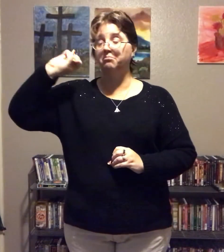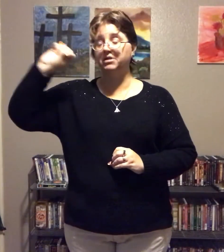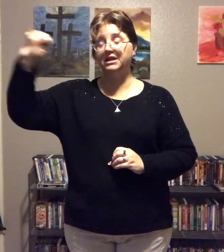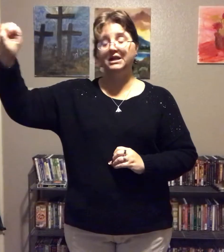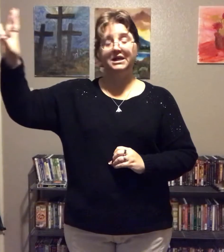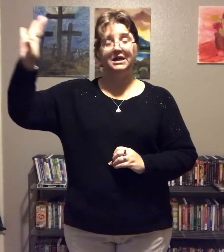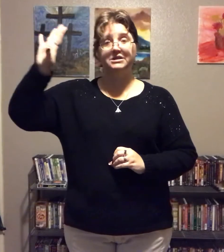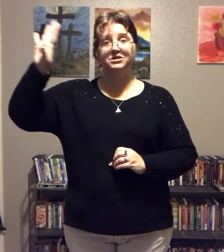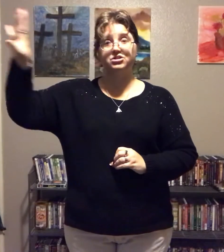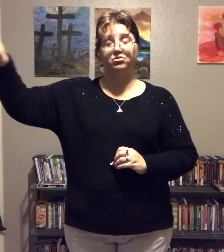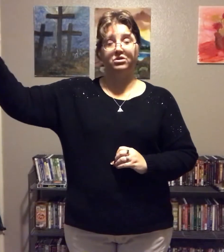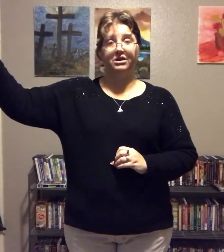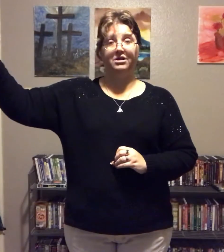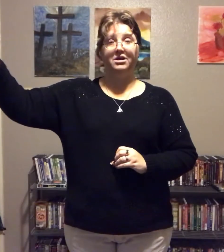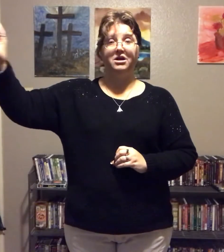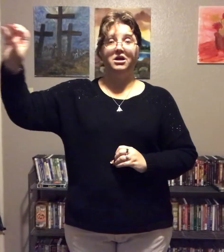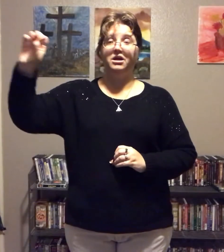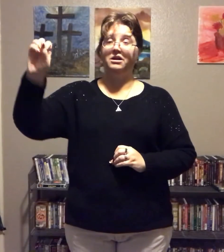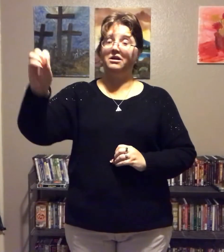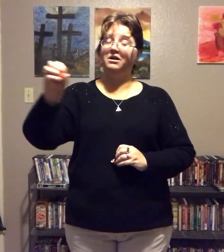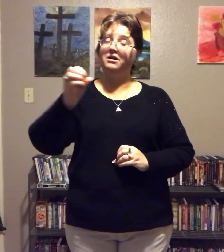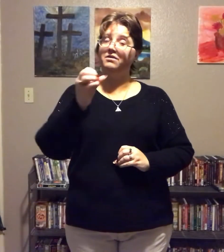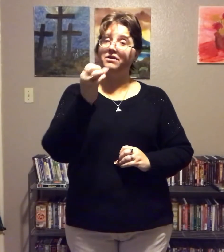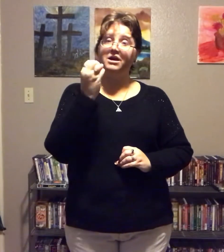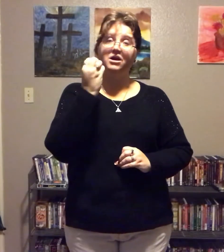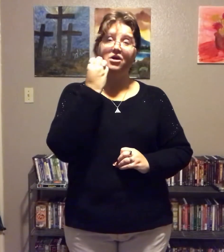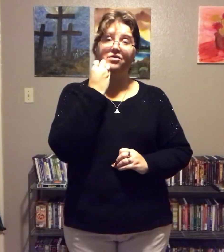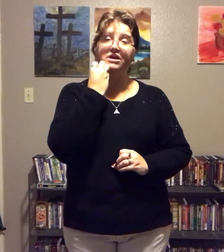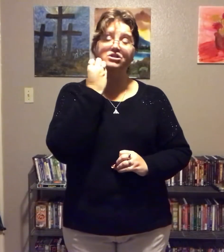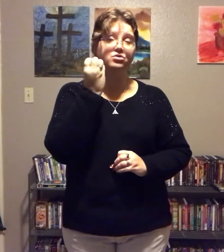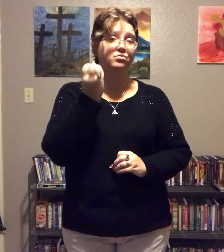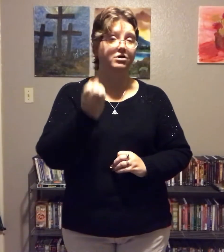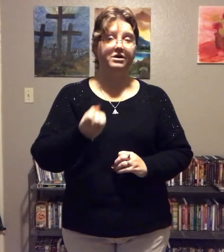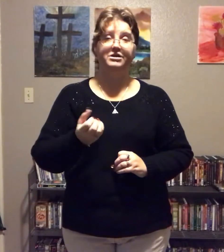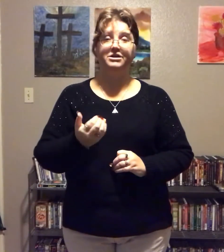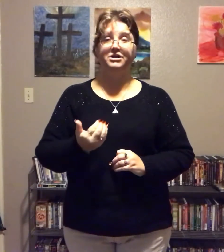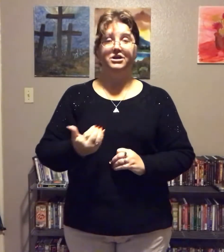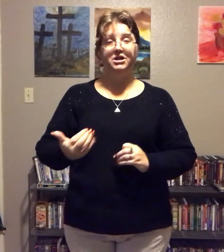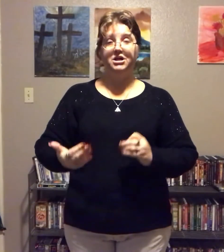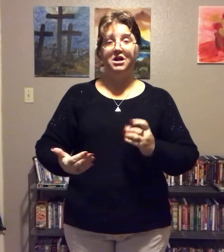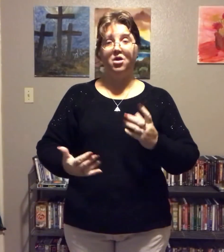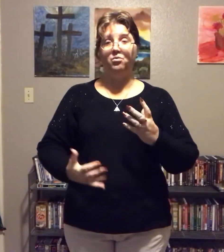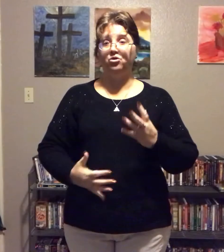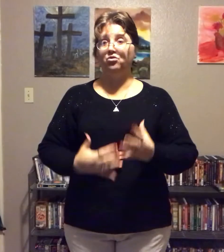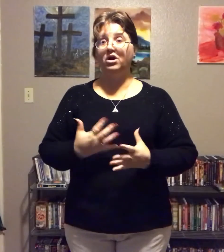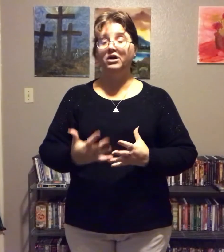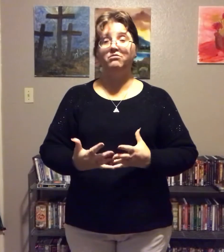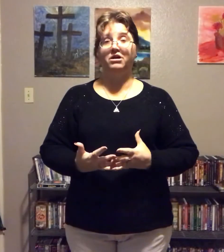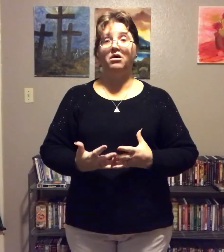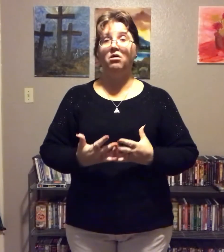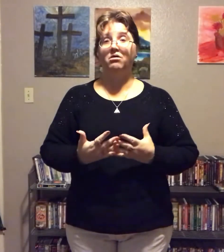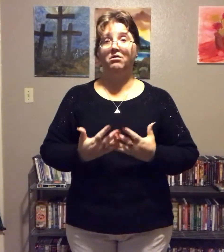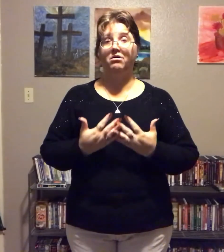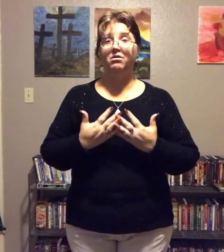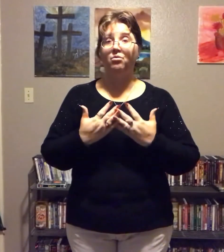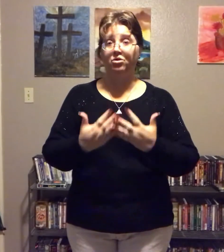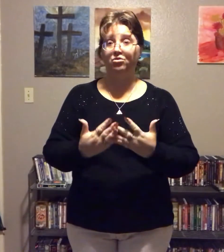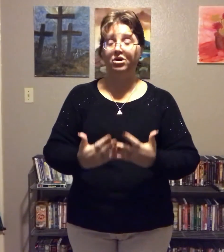Completely and solely eating anything that you want. When you're hungry. When you're